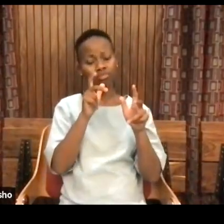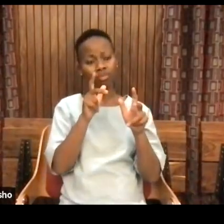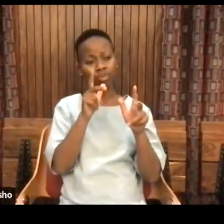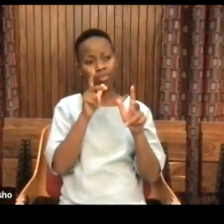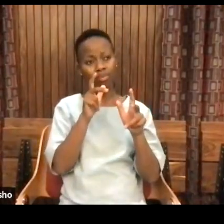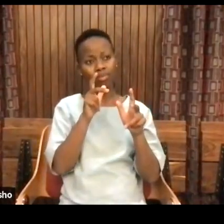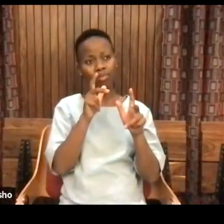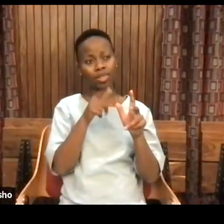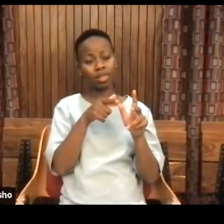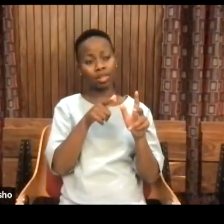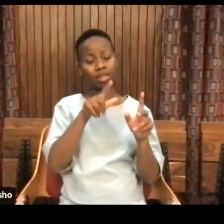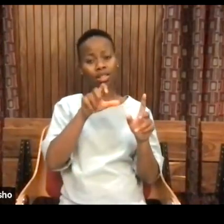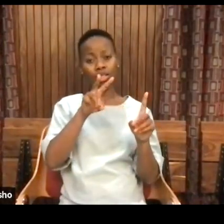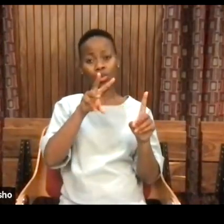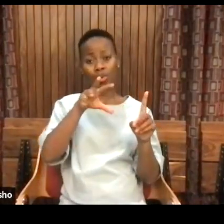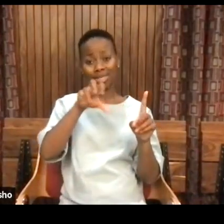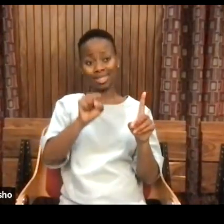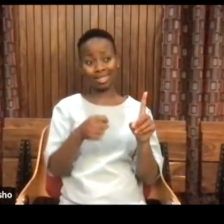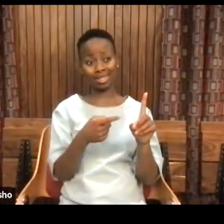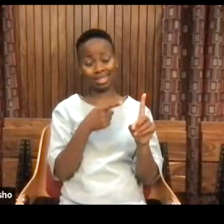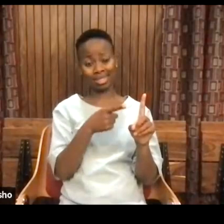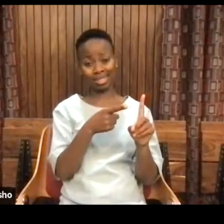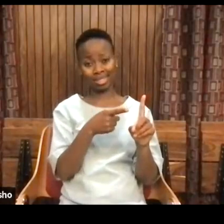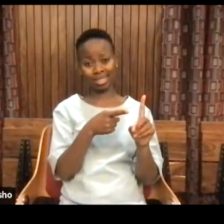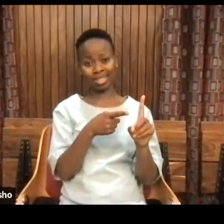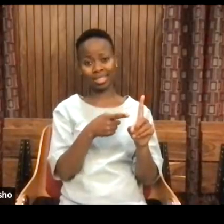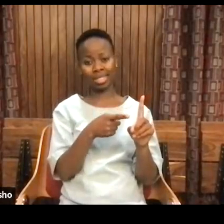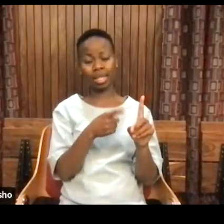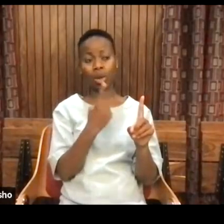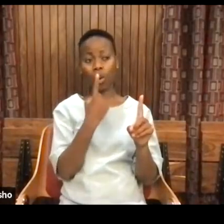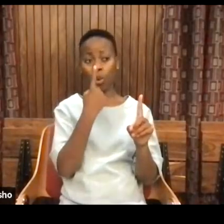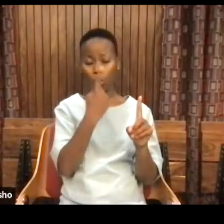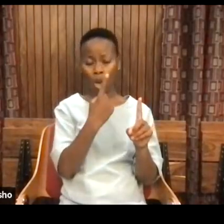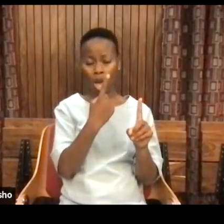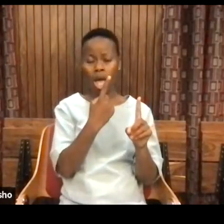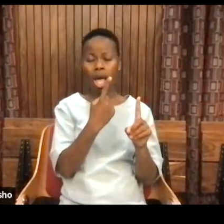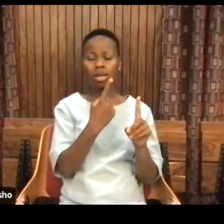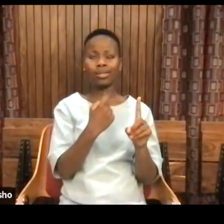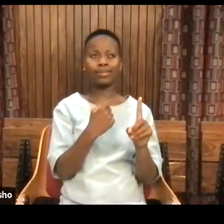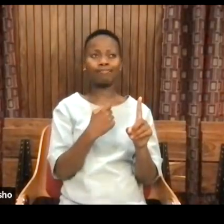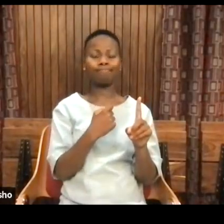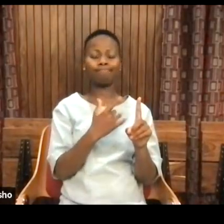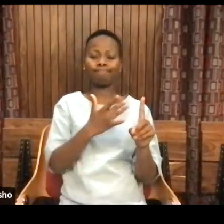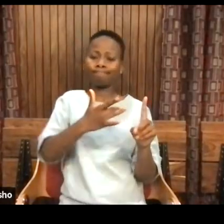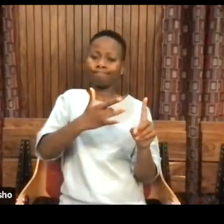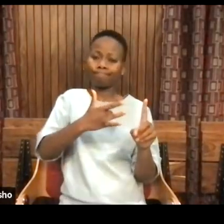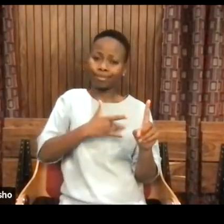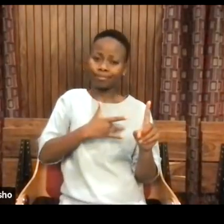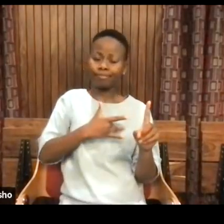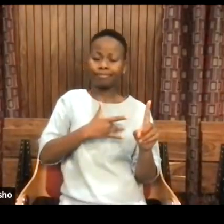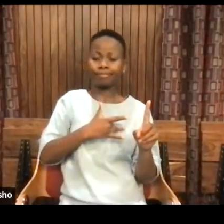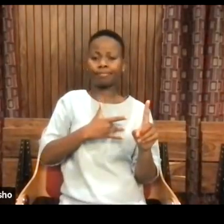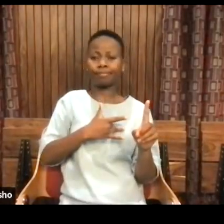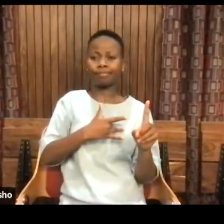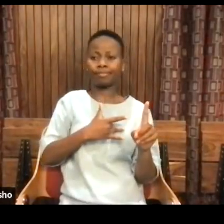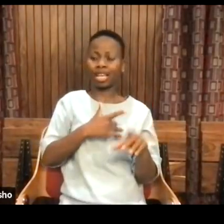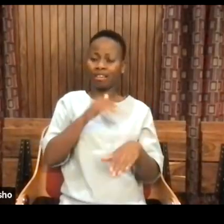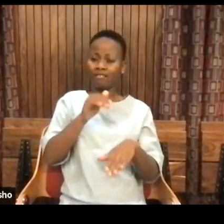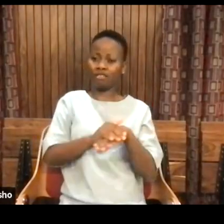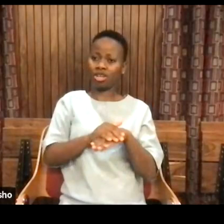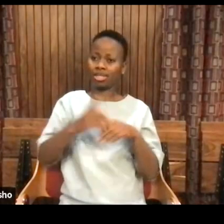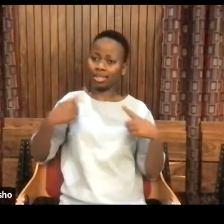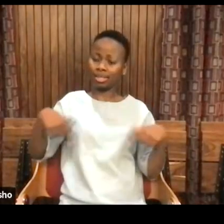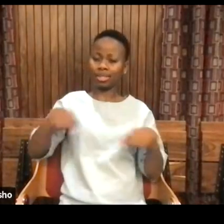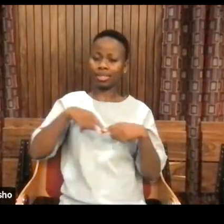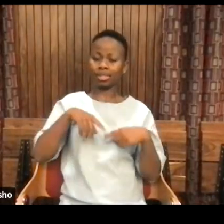Lewis is one of the dearest friends for us at